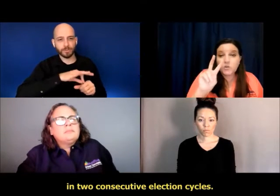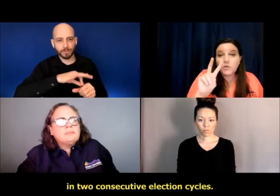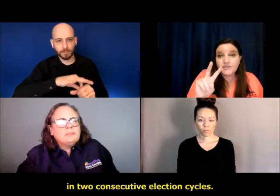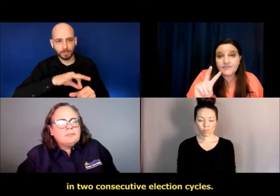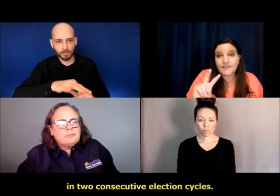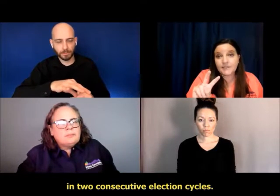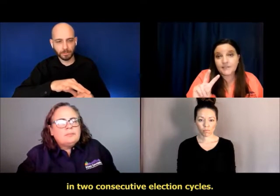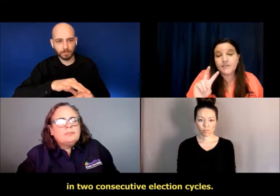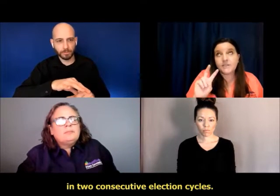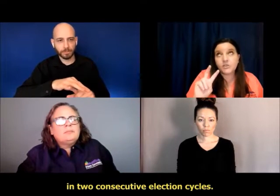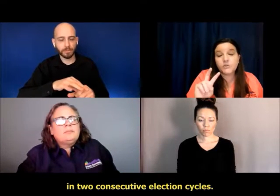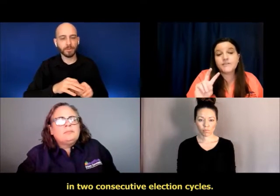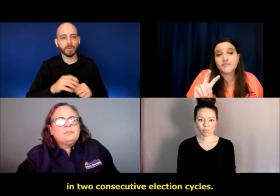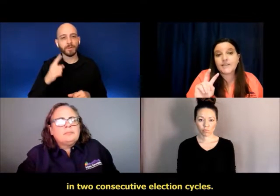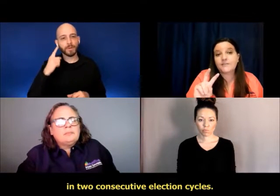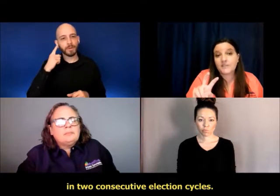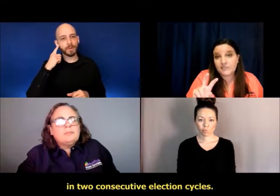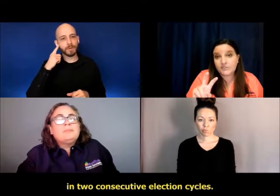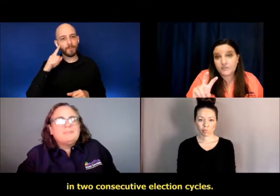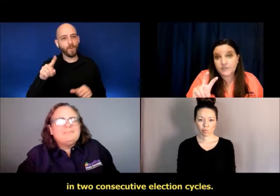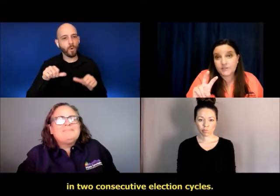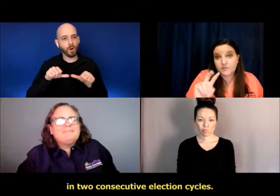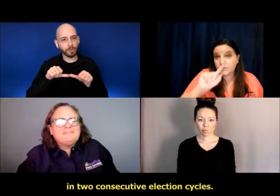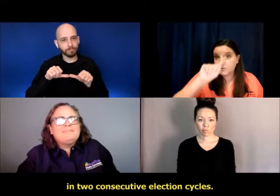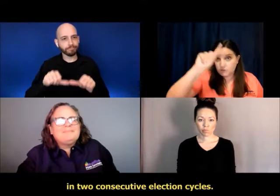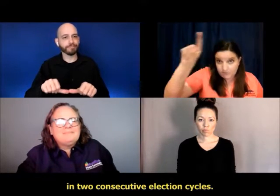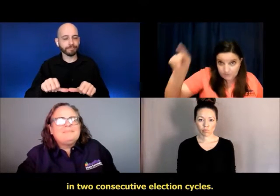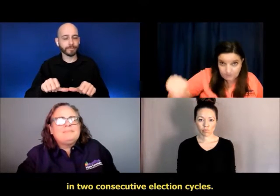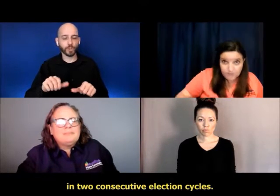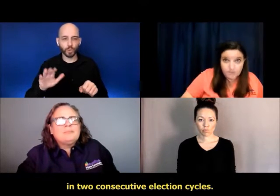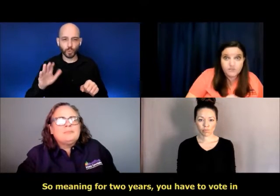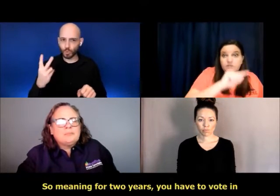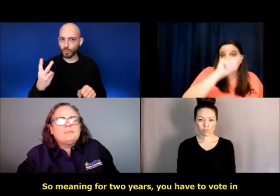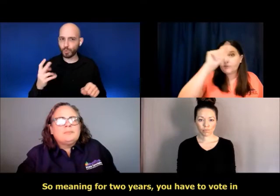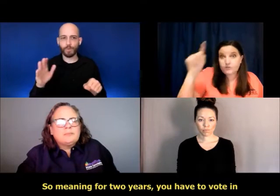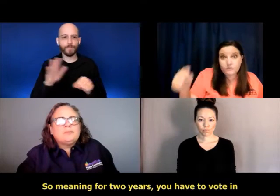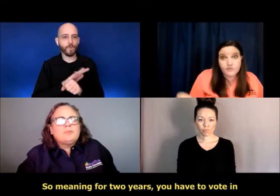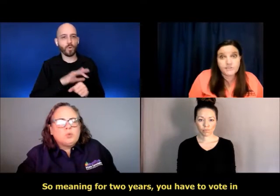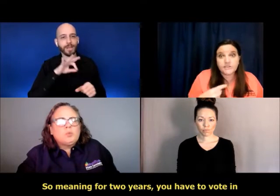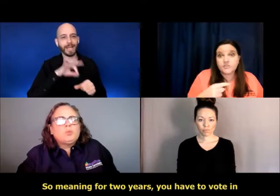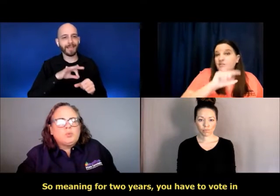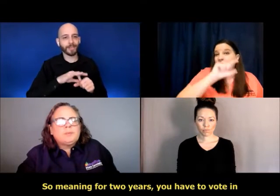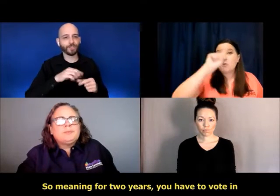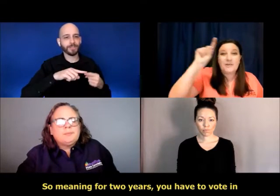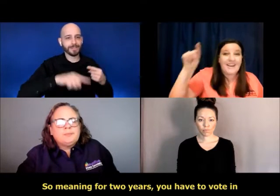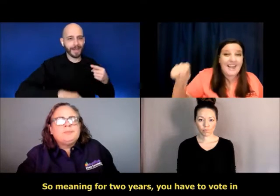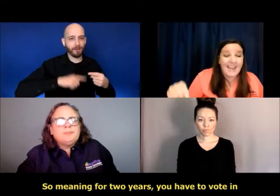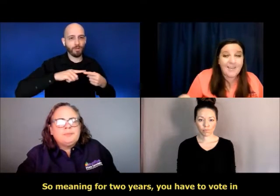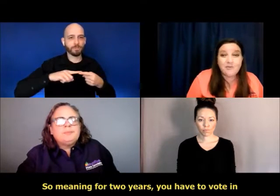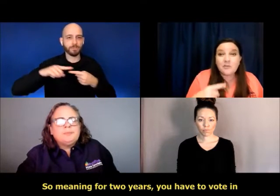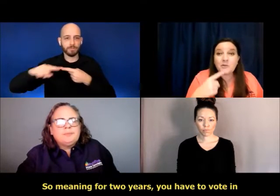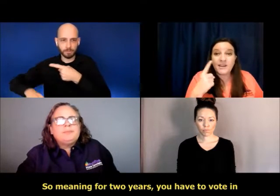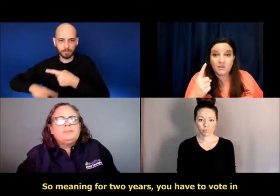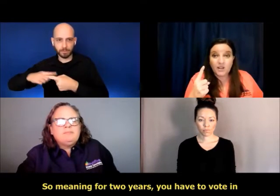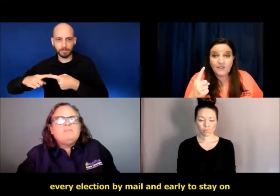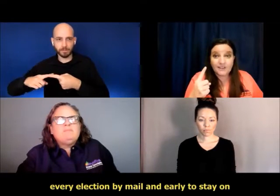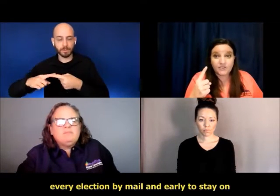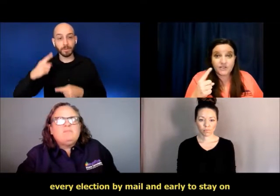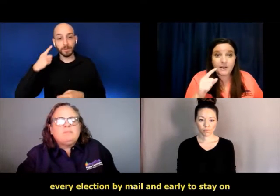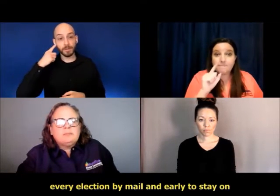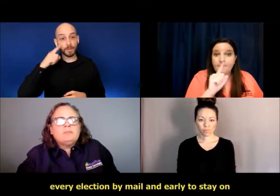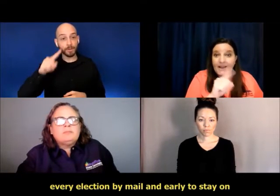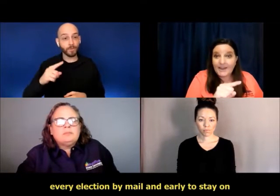in two consecutive, two consecutive election cycles. So, meaning for two years, you have to vote in every